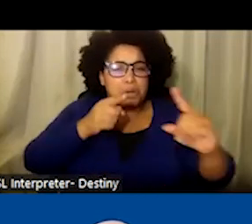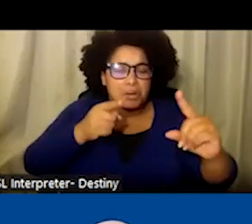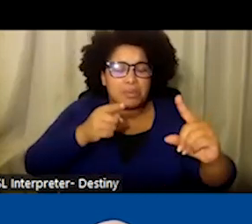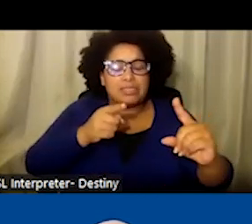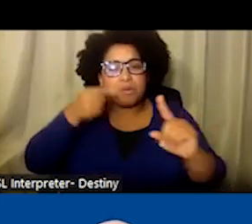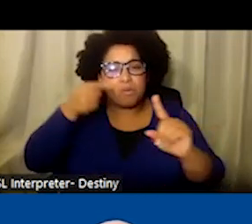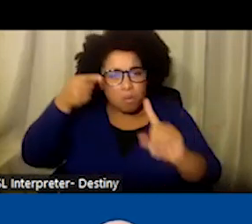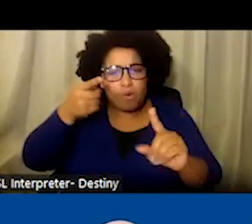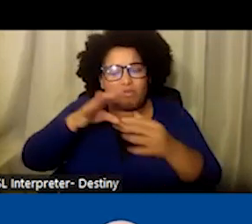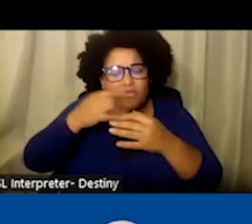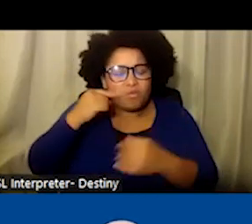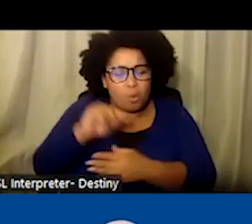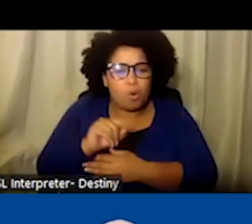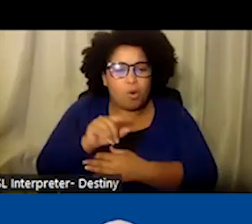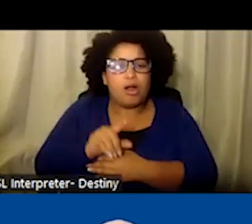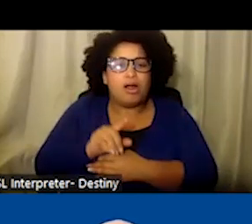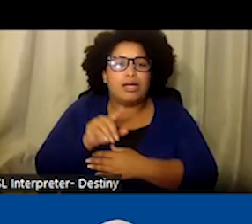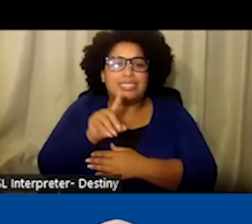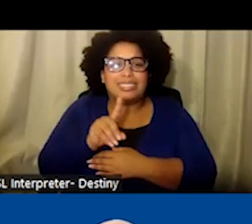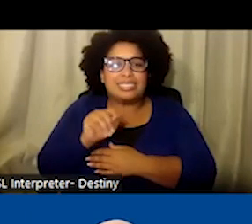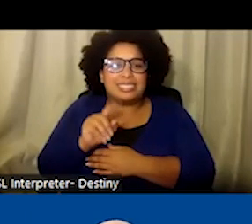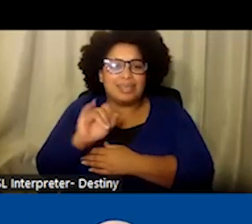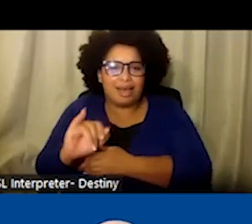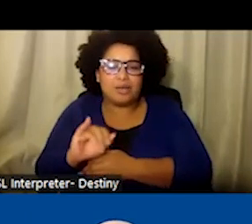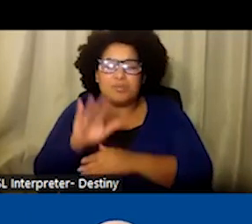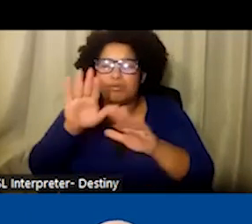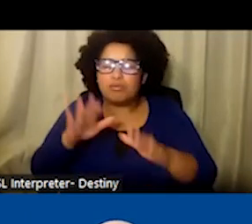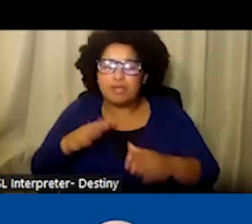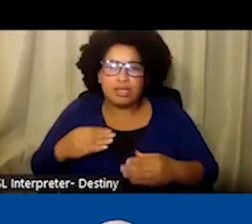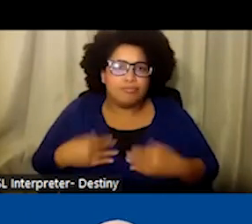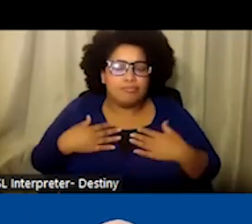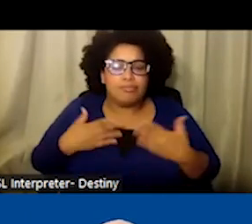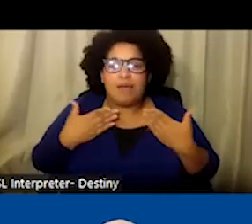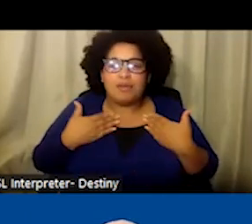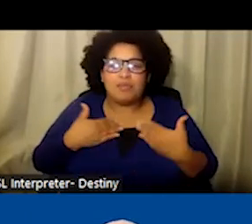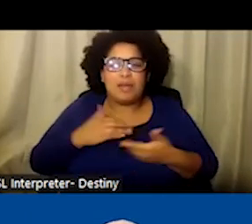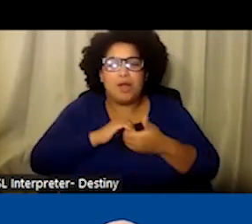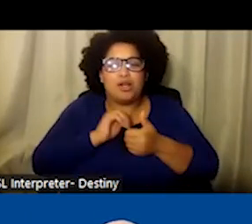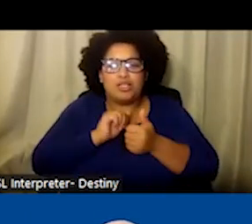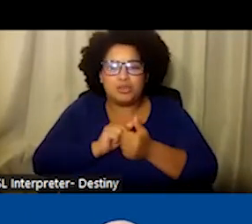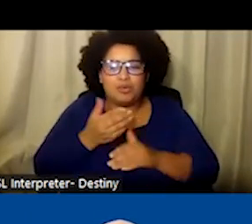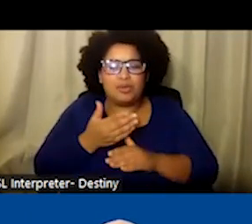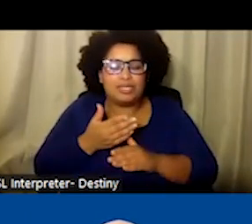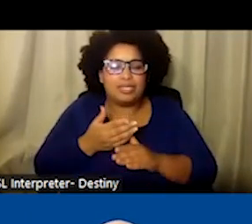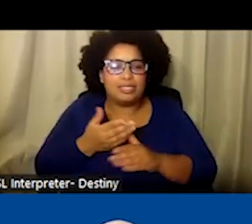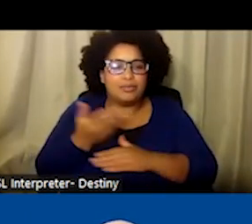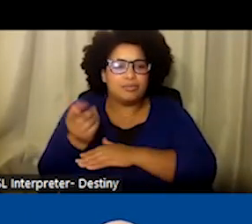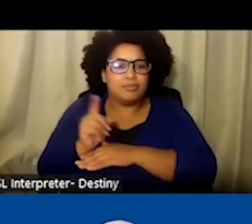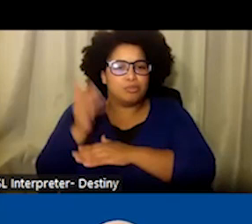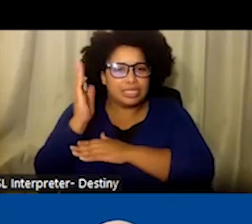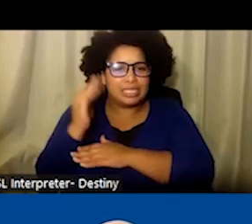Thrive Initiative. We are incredibly grateful and honored to have been partners with DDS in delivering this over the past couple of years. So,